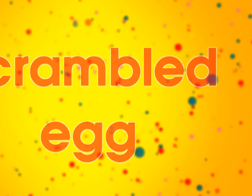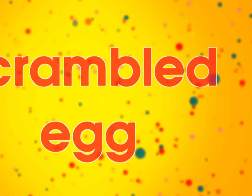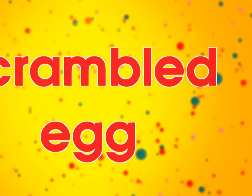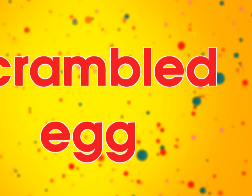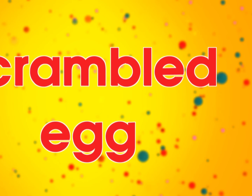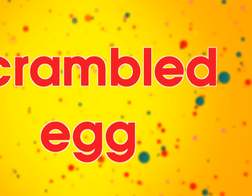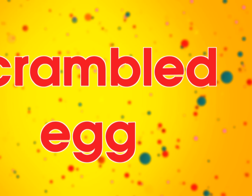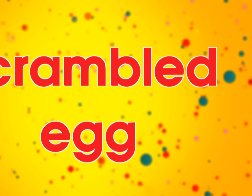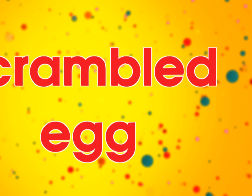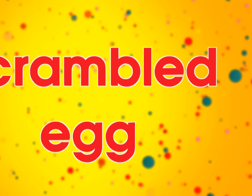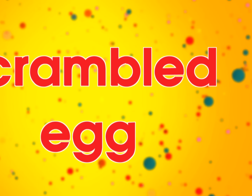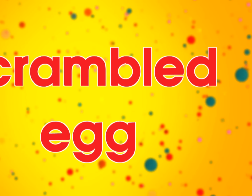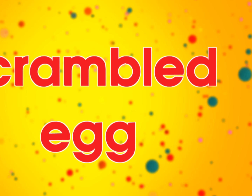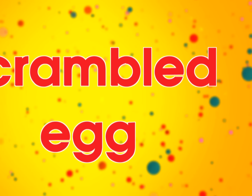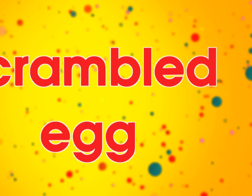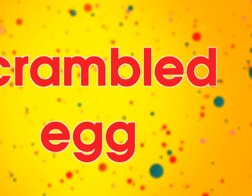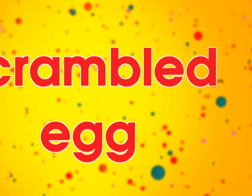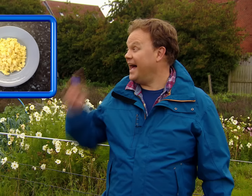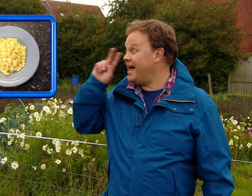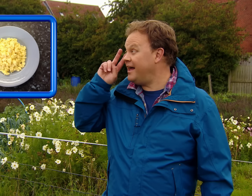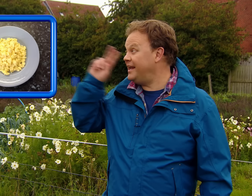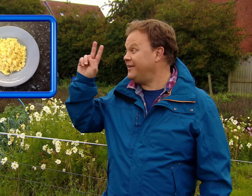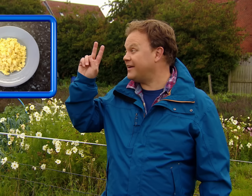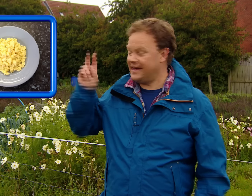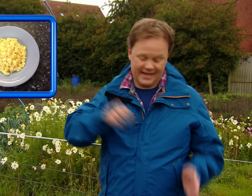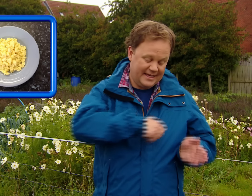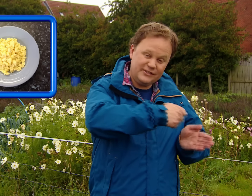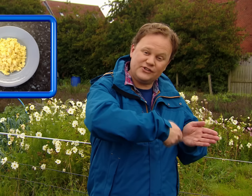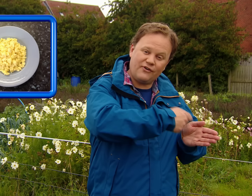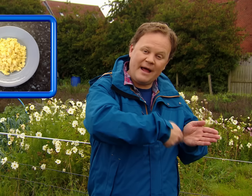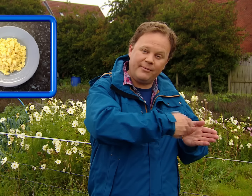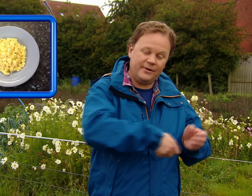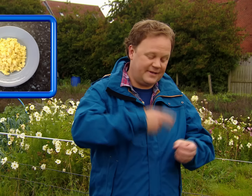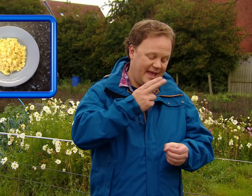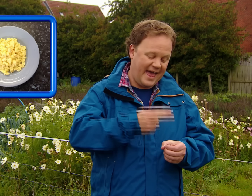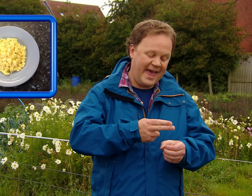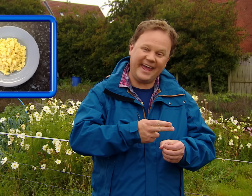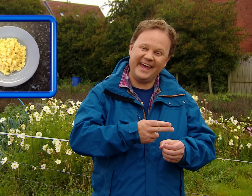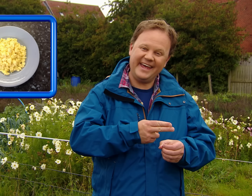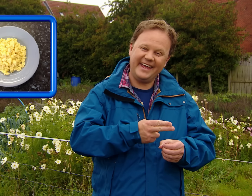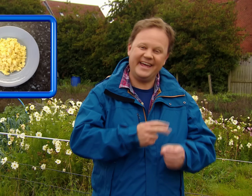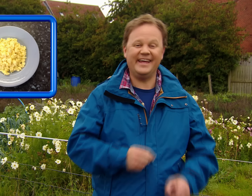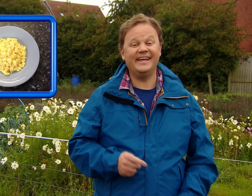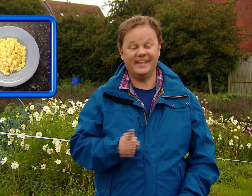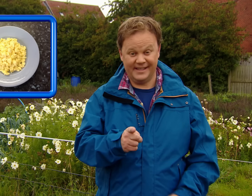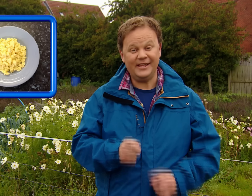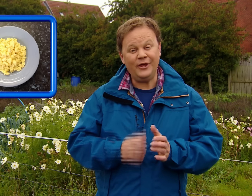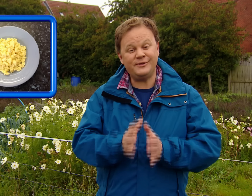Scrambled egg! Ah look! Scrambled egg! You